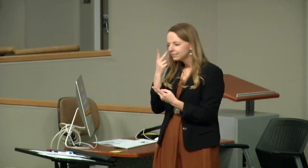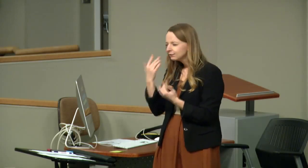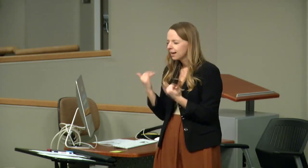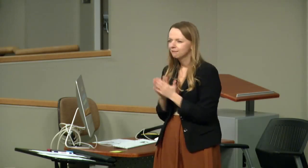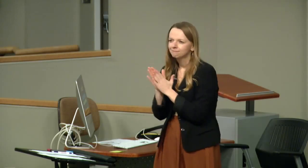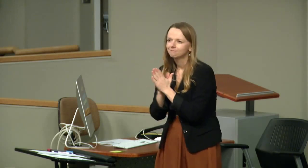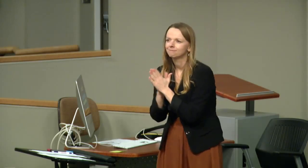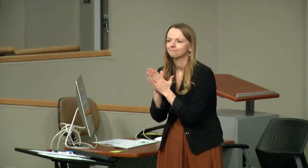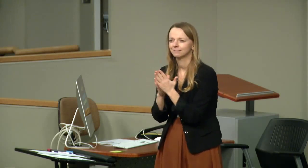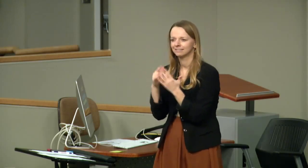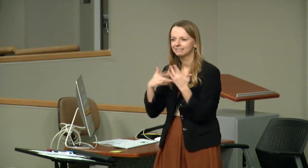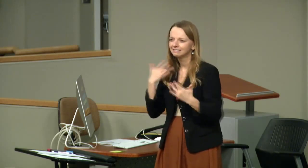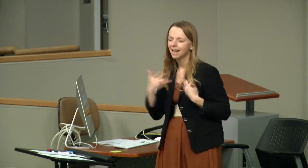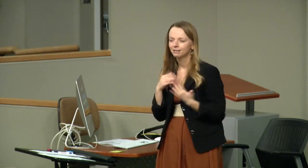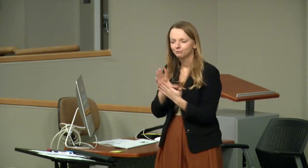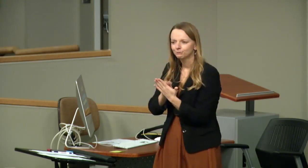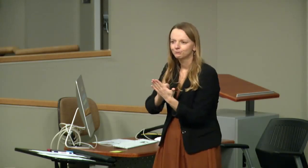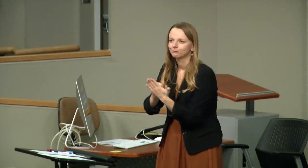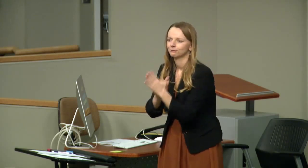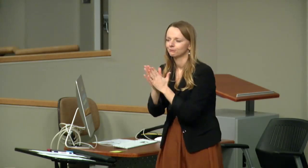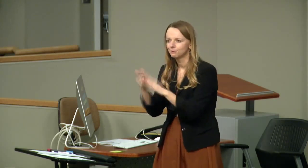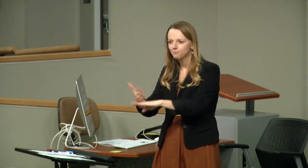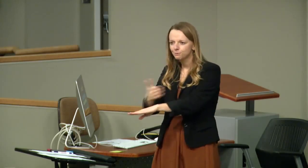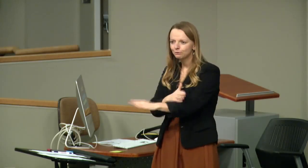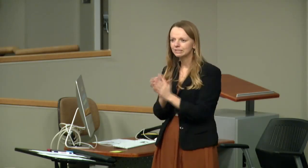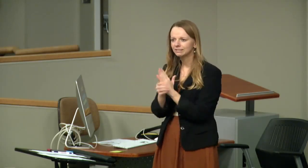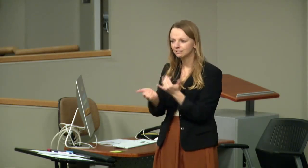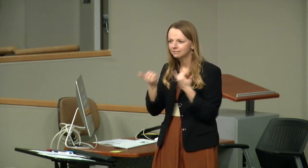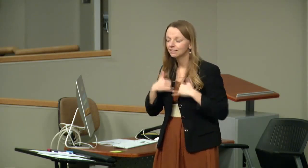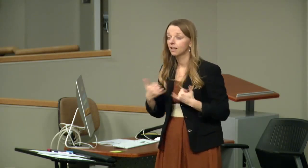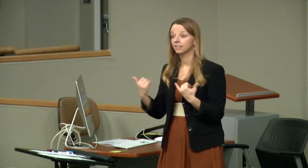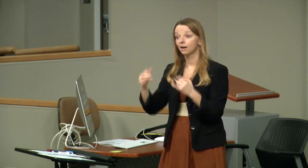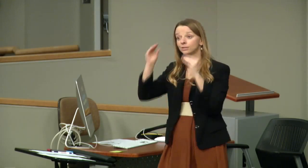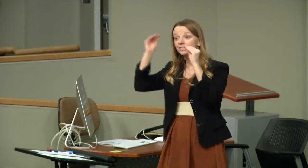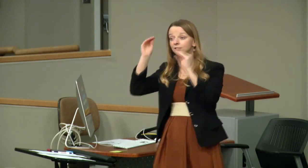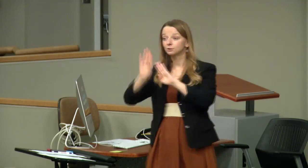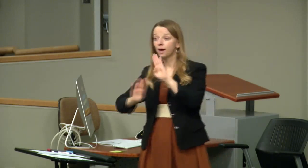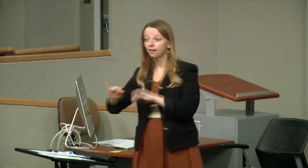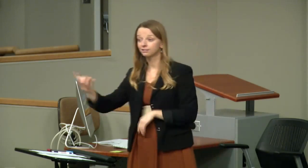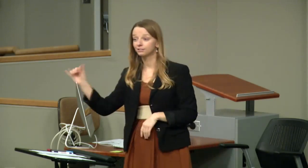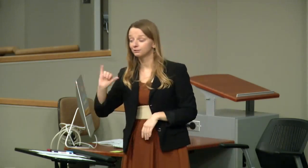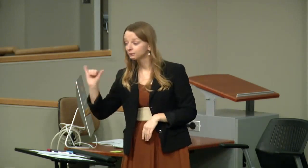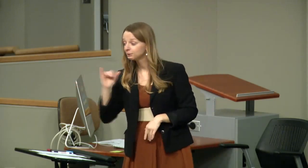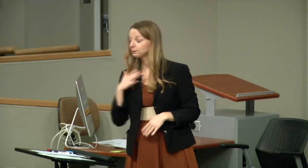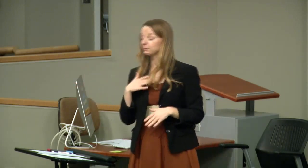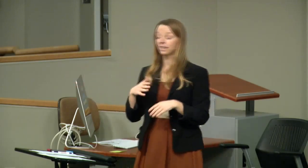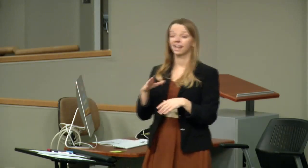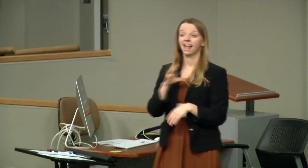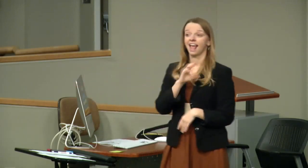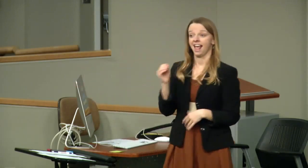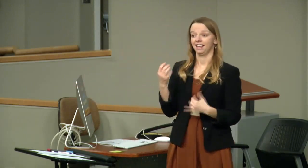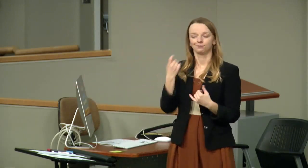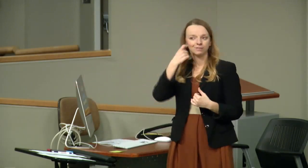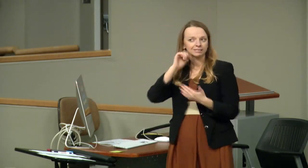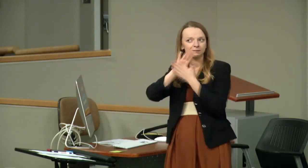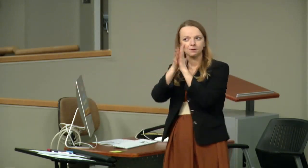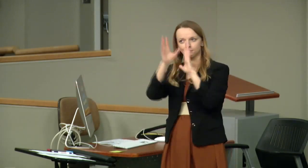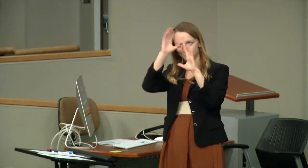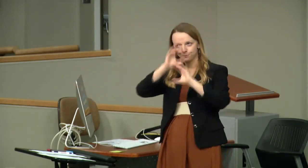Program, and she's always been enthusiastic to learn and improve and grow with her own professional development. She's got a background in biology as